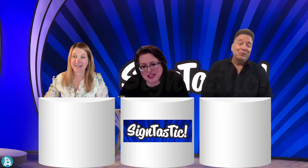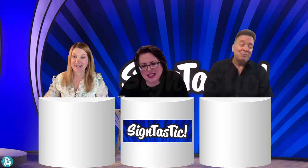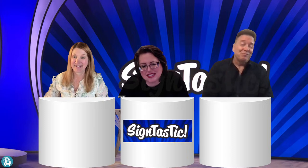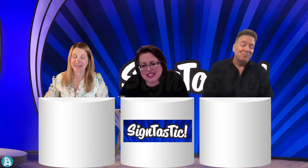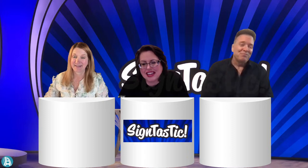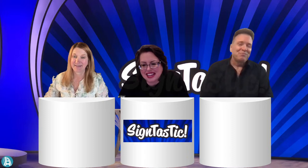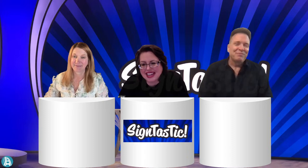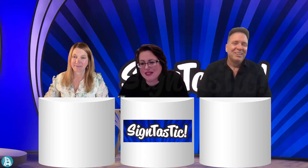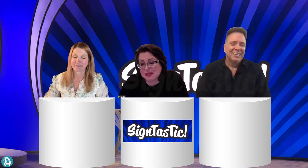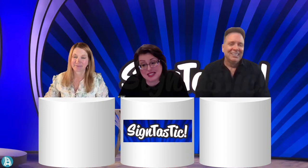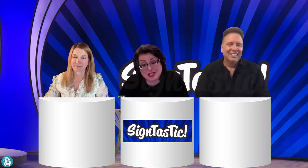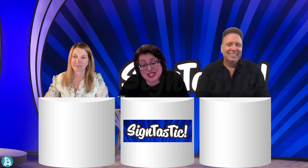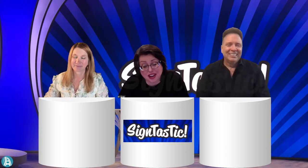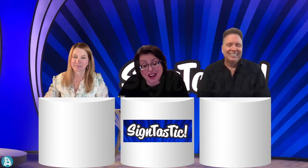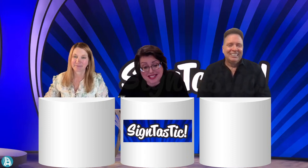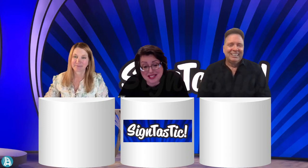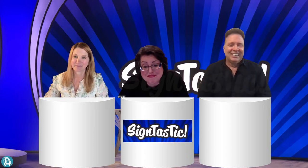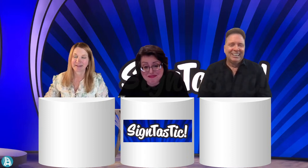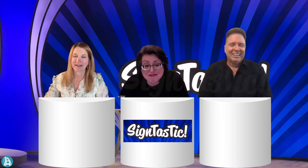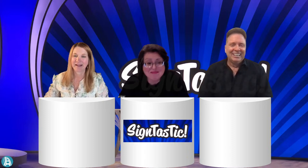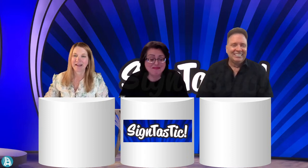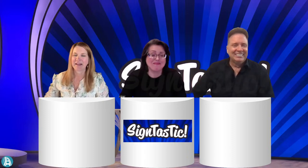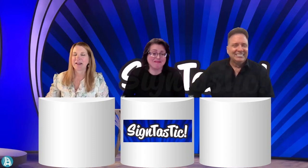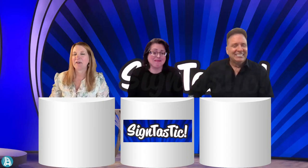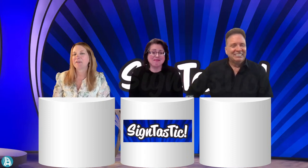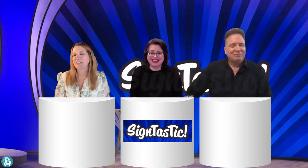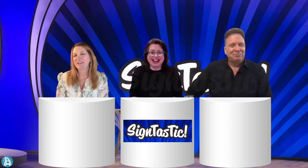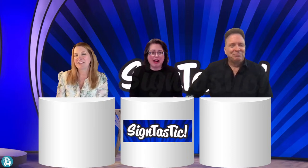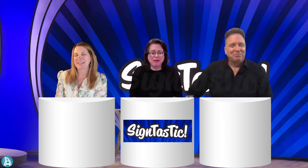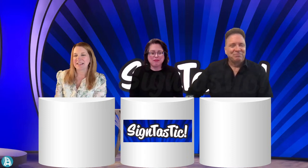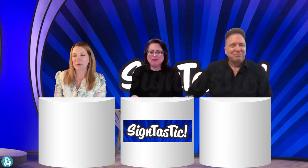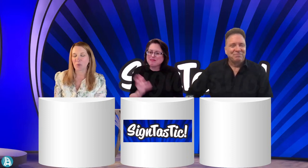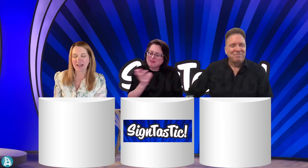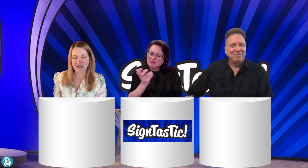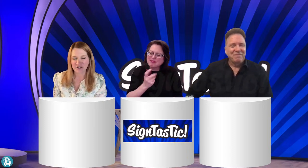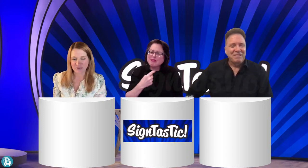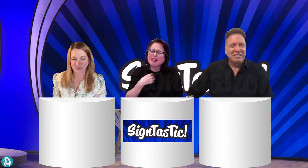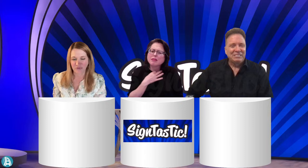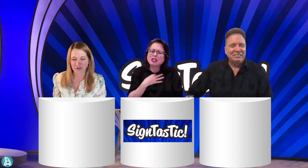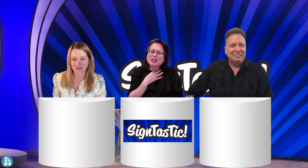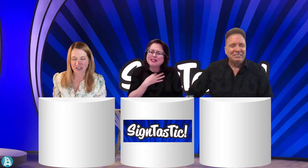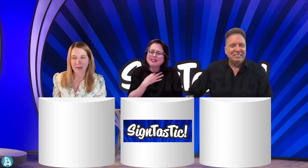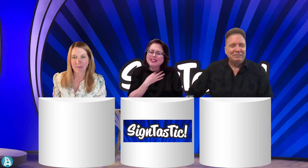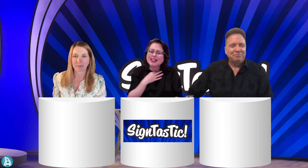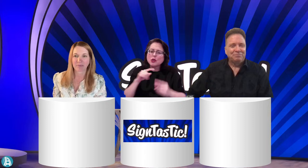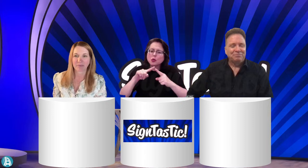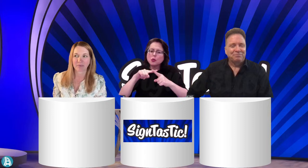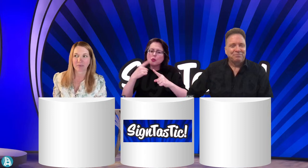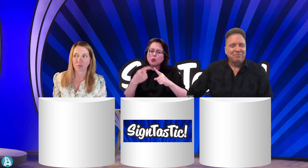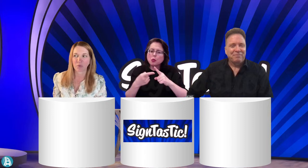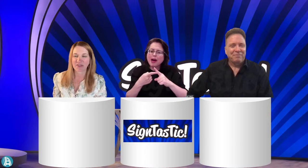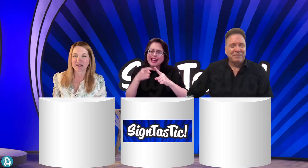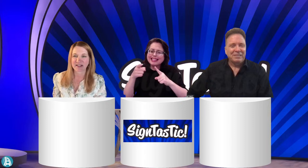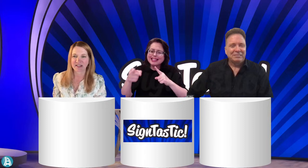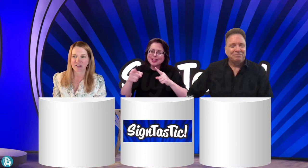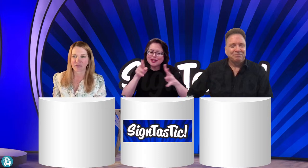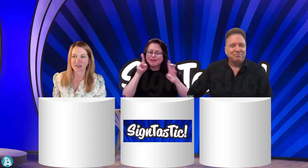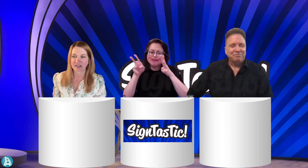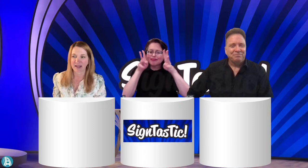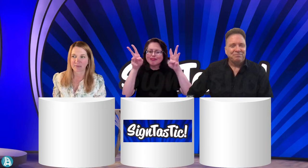us. It was just awesome. Now I'm curious, Dan, when did you first come up with this idea for this game